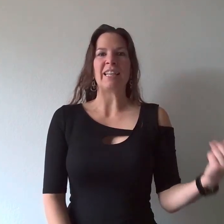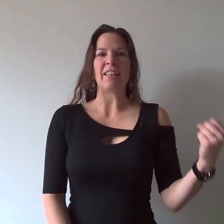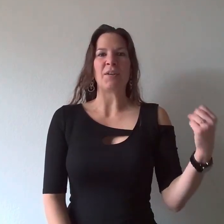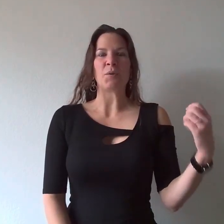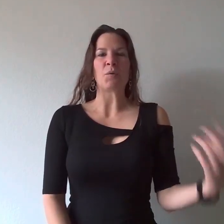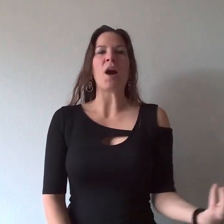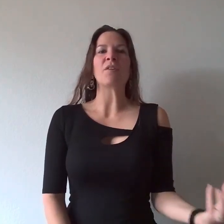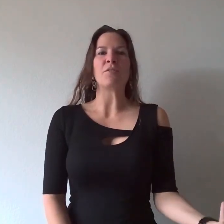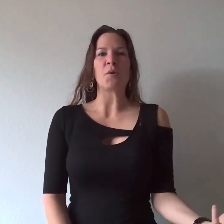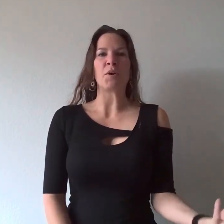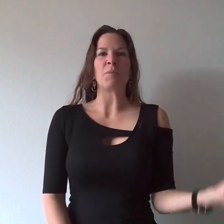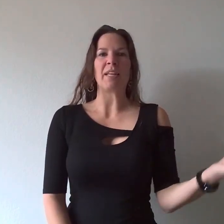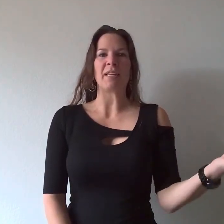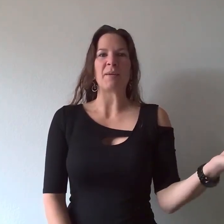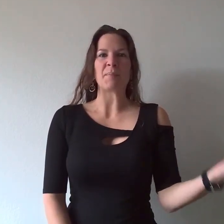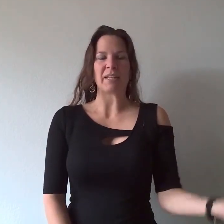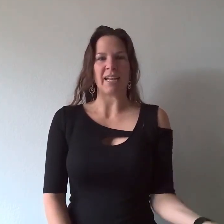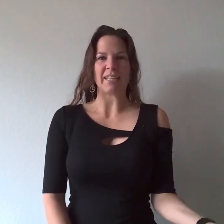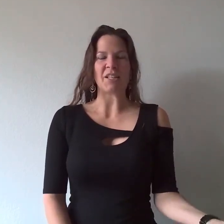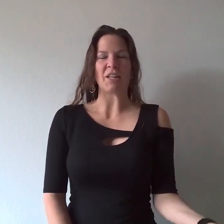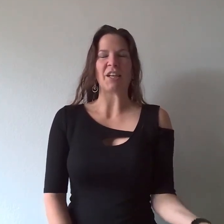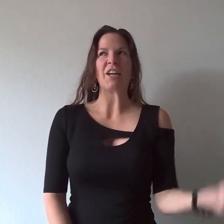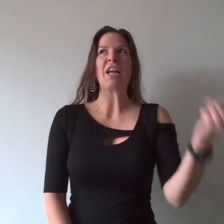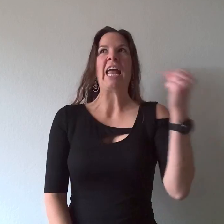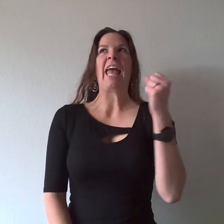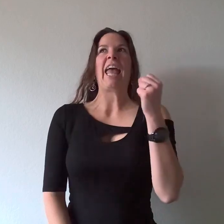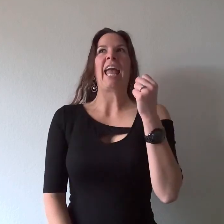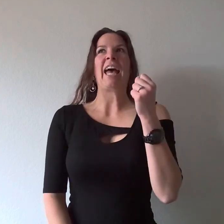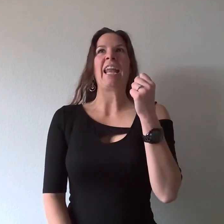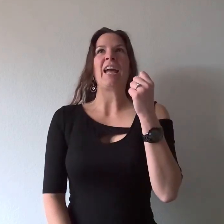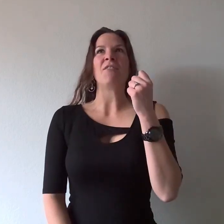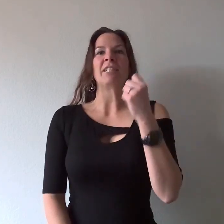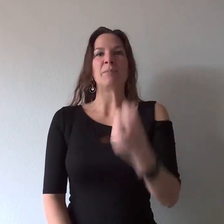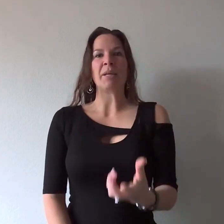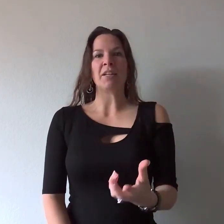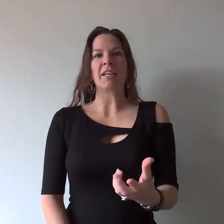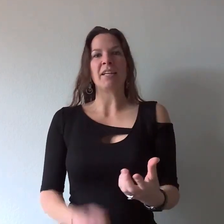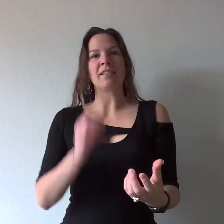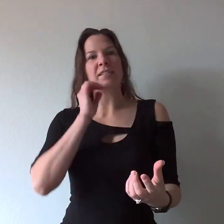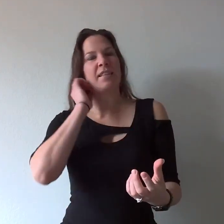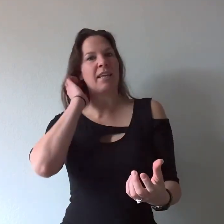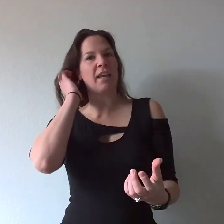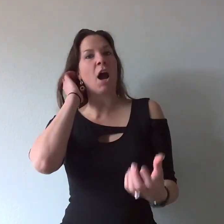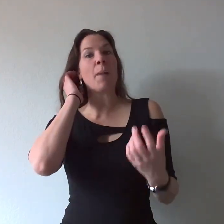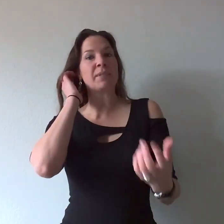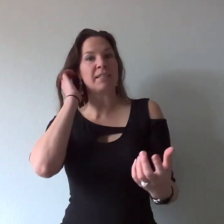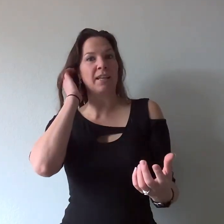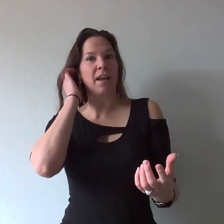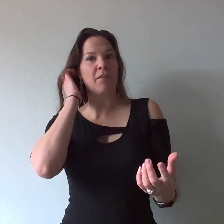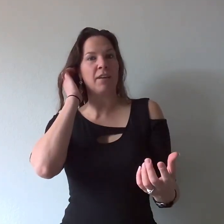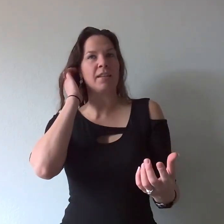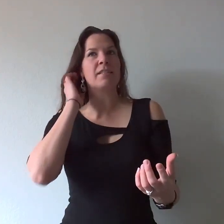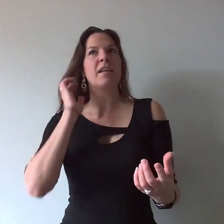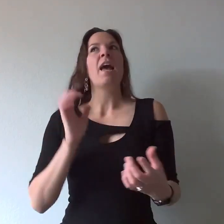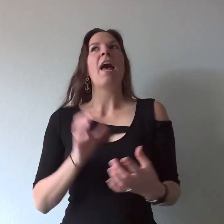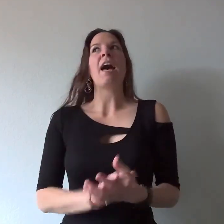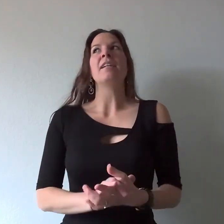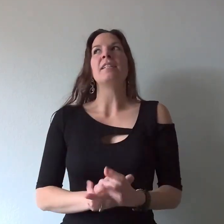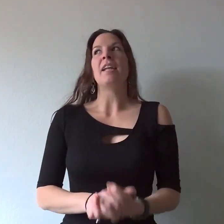the raw form in my tiny toddler and I've experienced the opposite of it as an